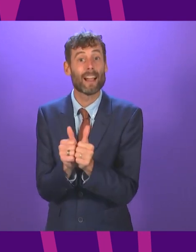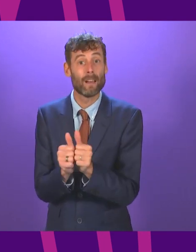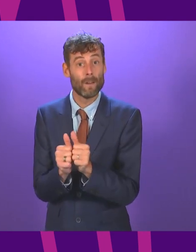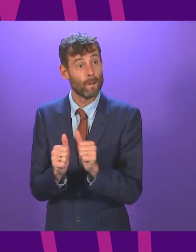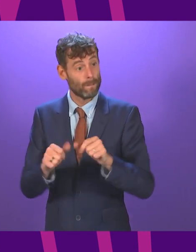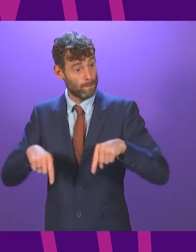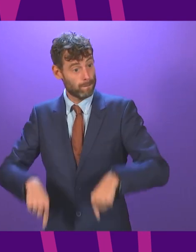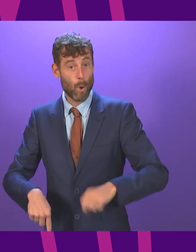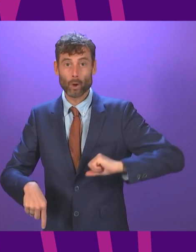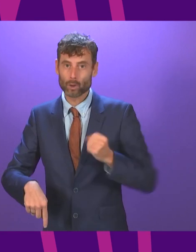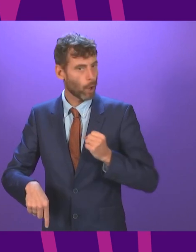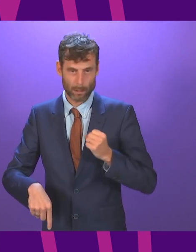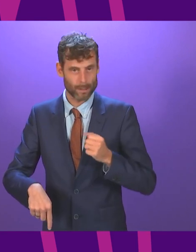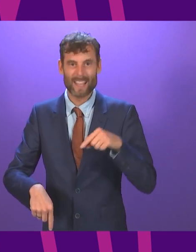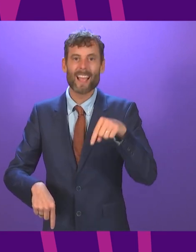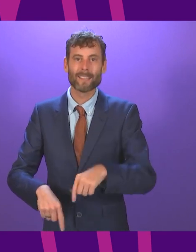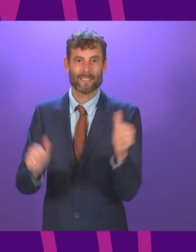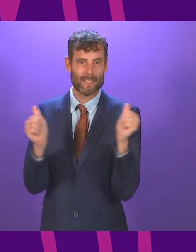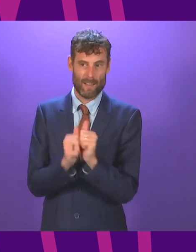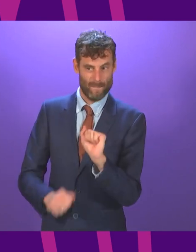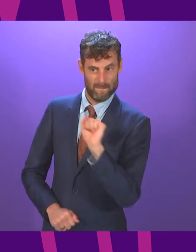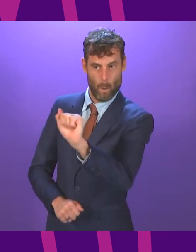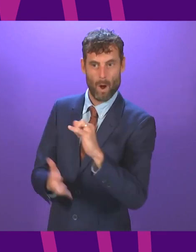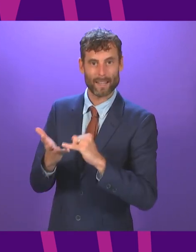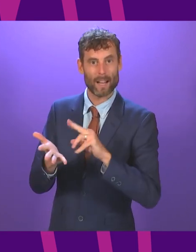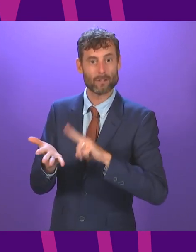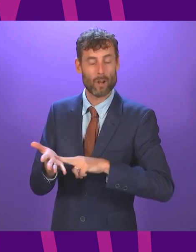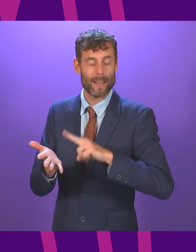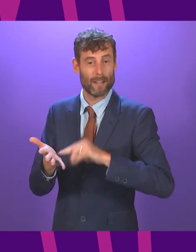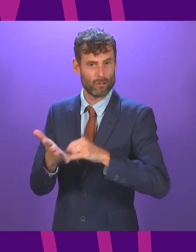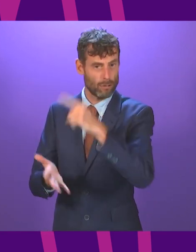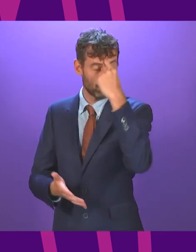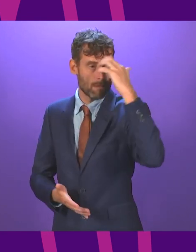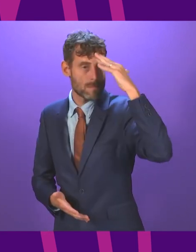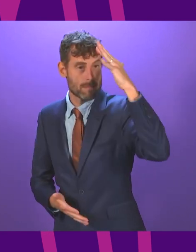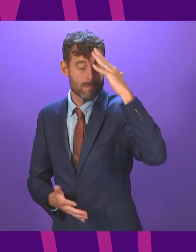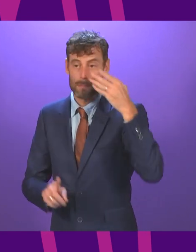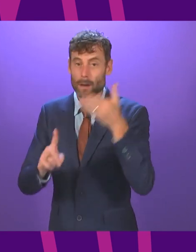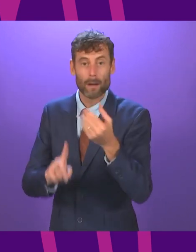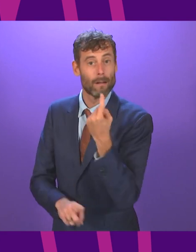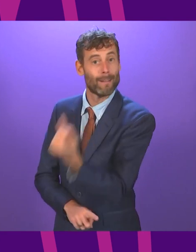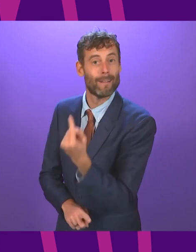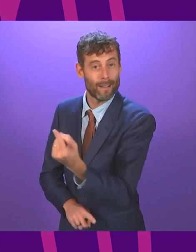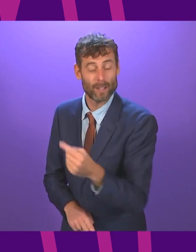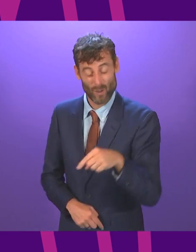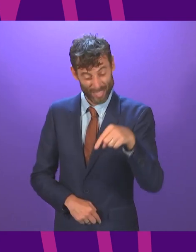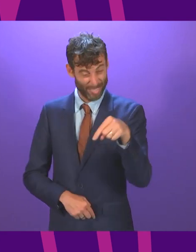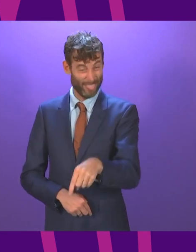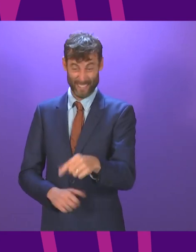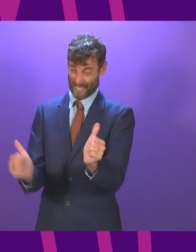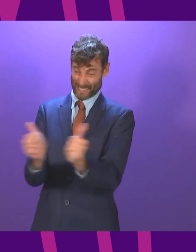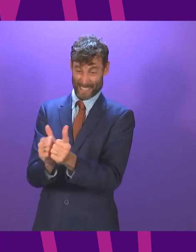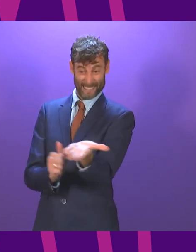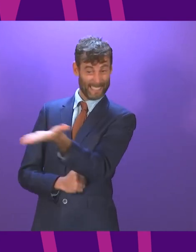failed to get a majority, and this deal is a consequence of that. This deal is one that nobody